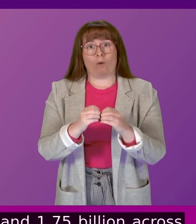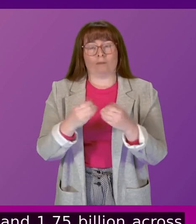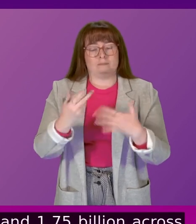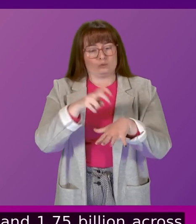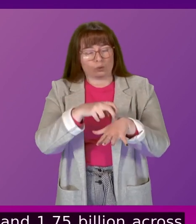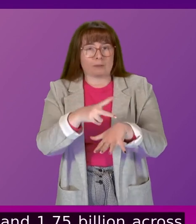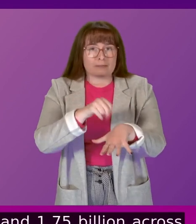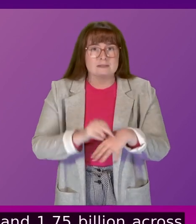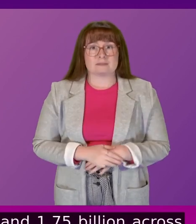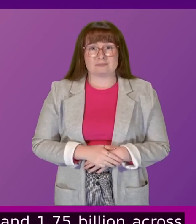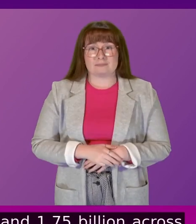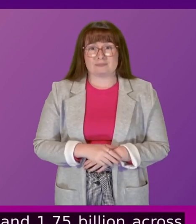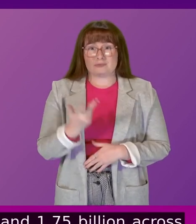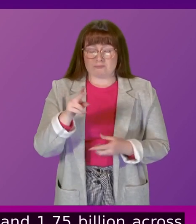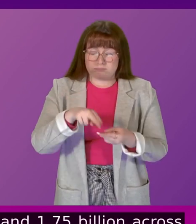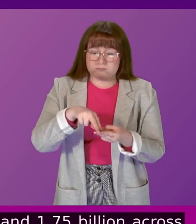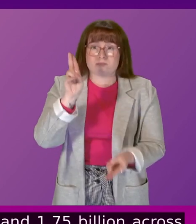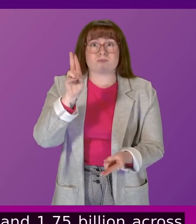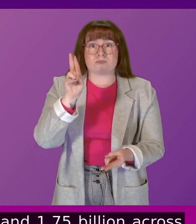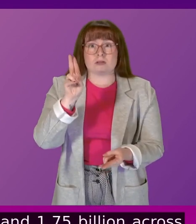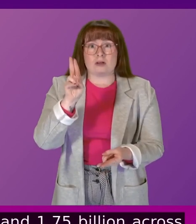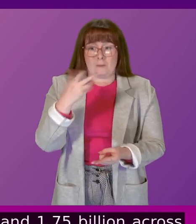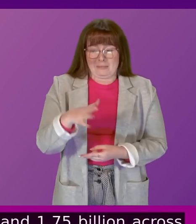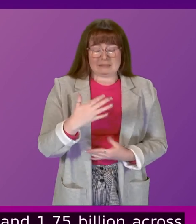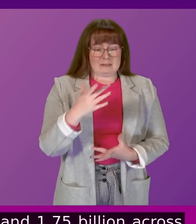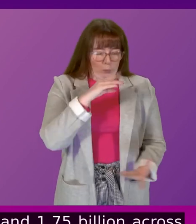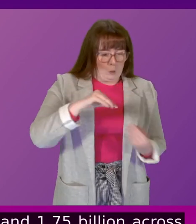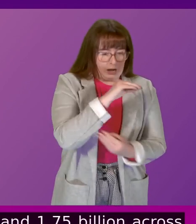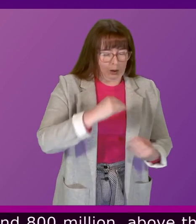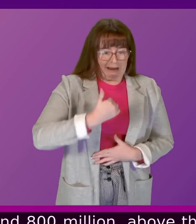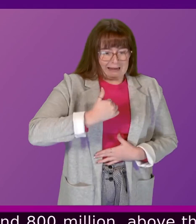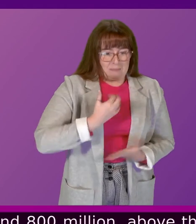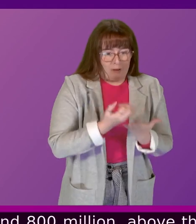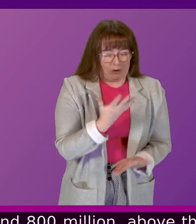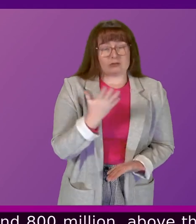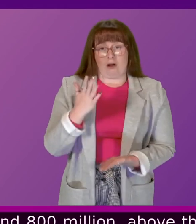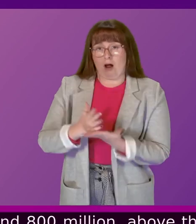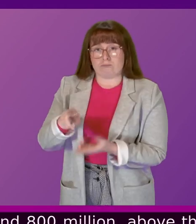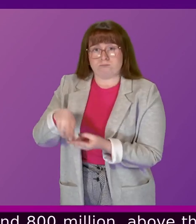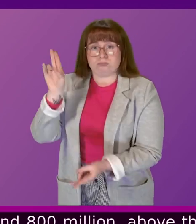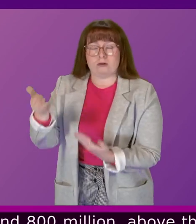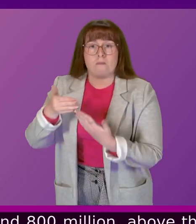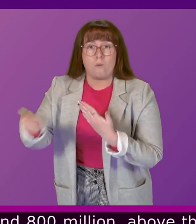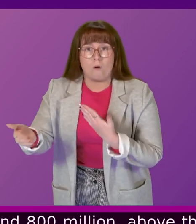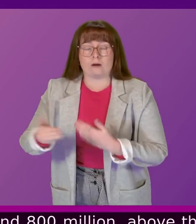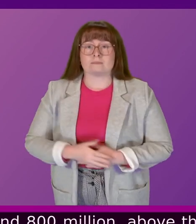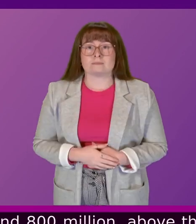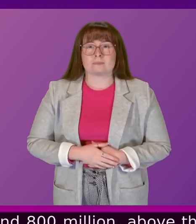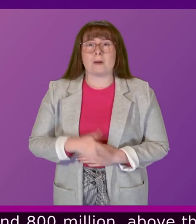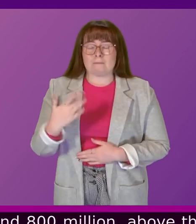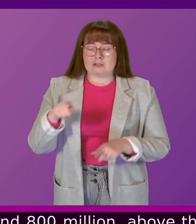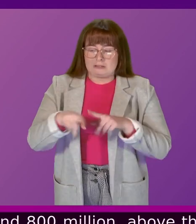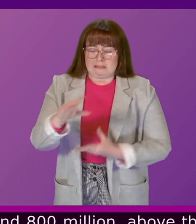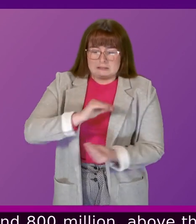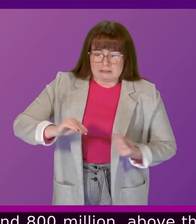£800 million above the amount budgeted for 2023-24. We have worked to try and mitigate the impact